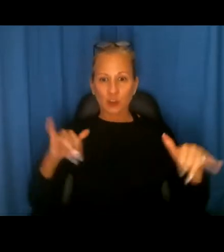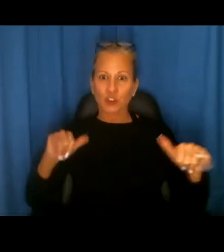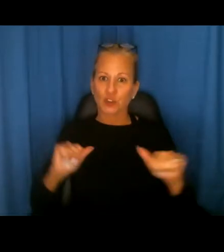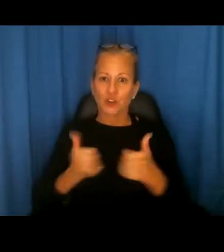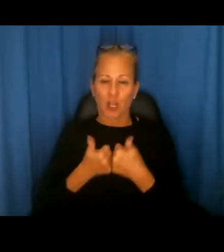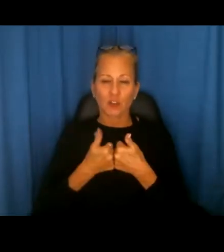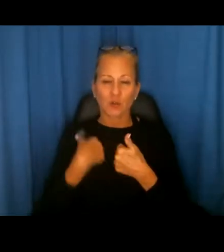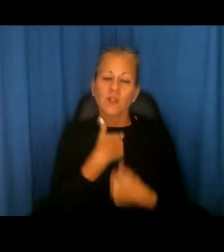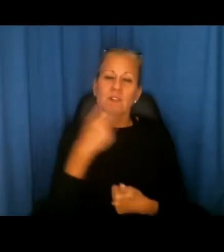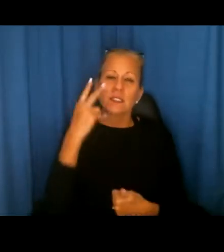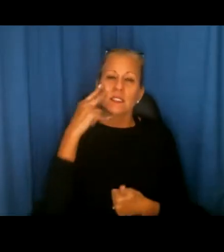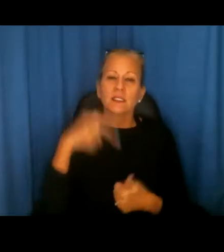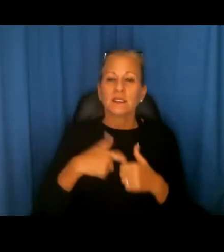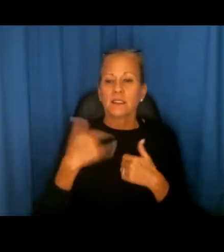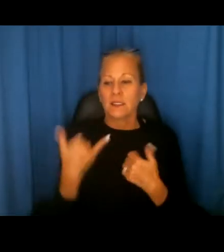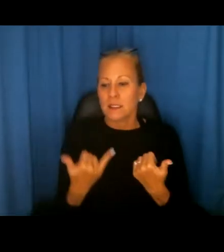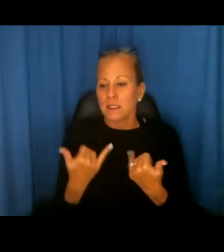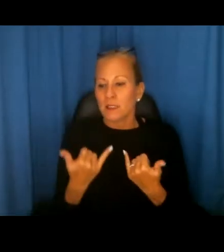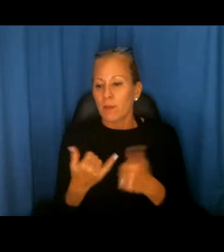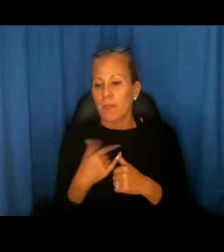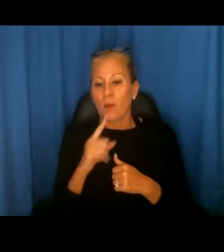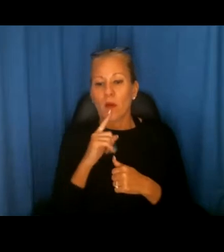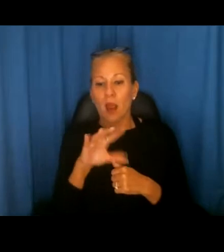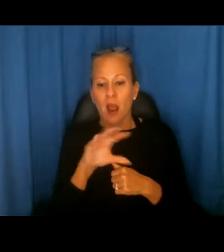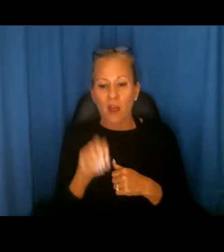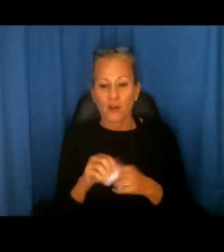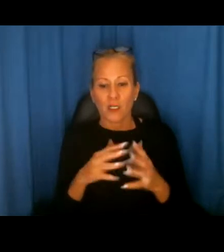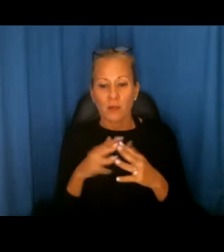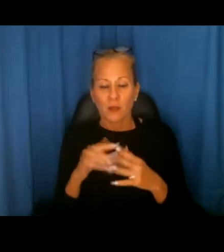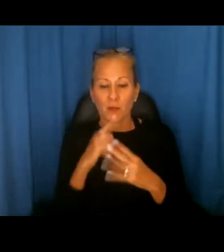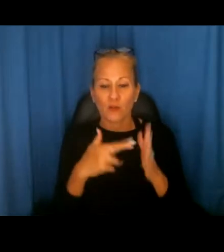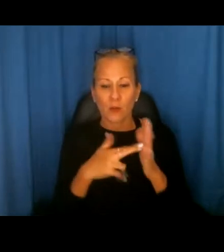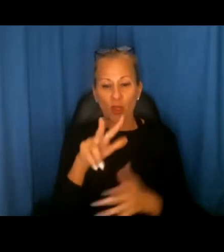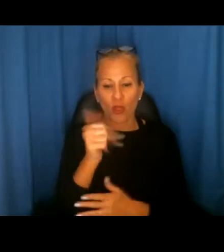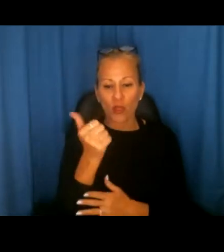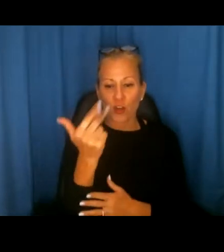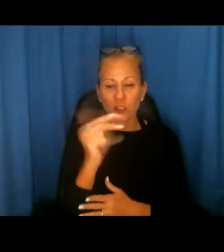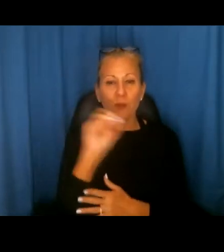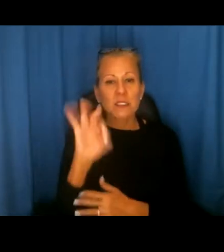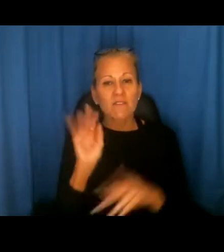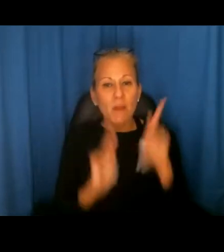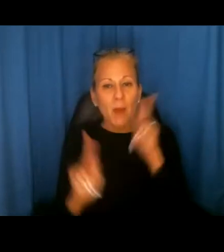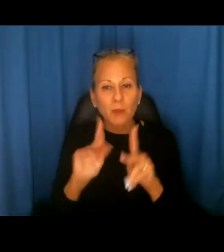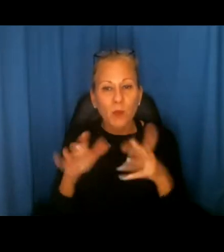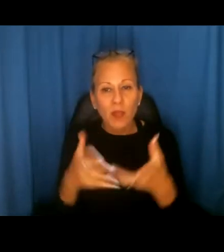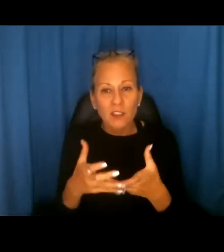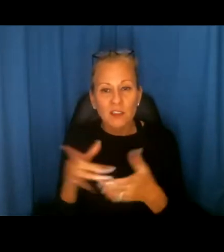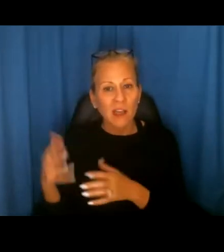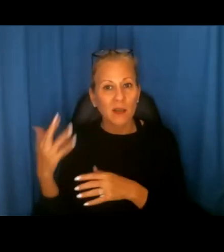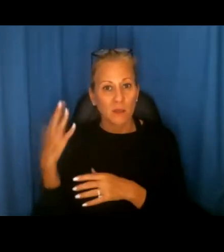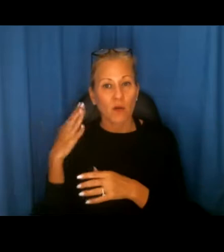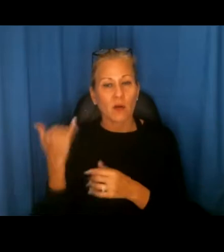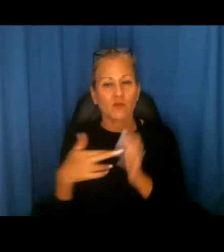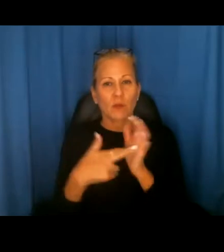we've seen this past year that in a country where African Americans represent 13% of the population, uh, they represented only 5